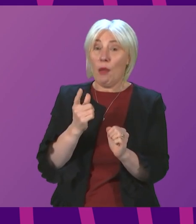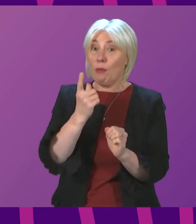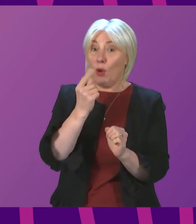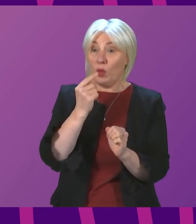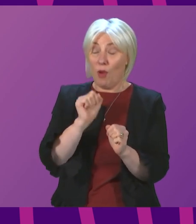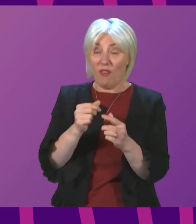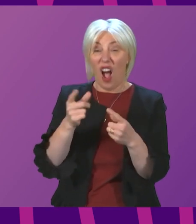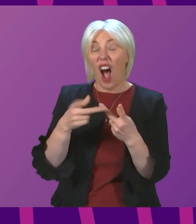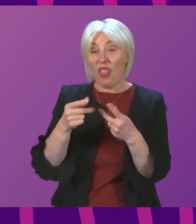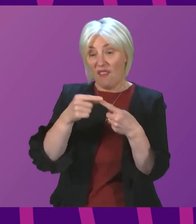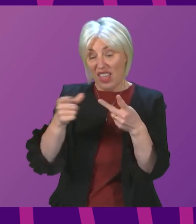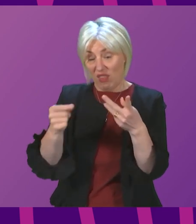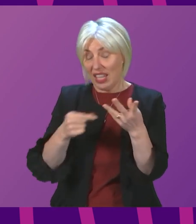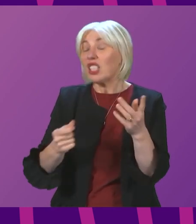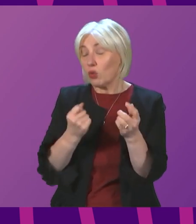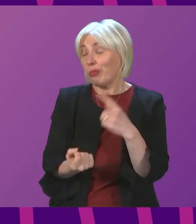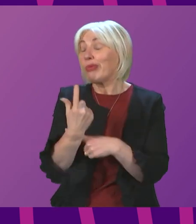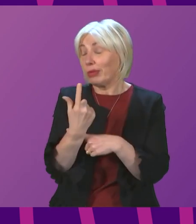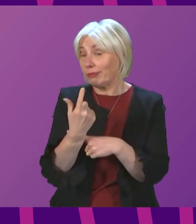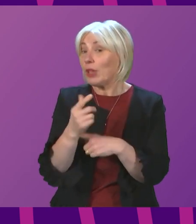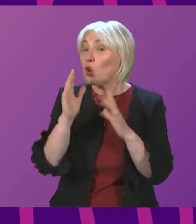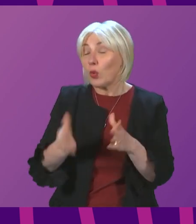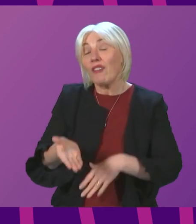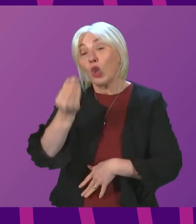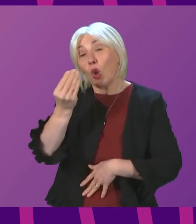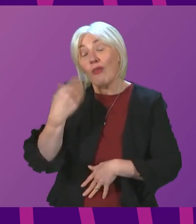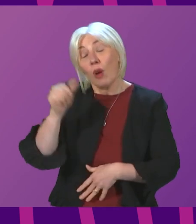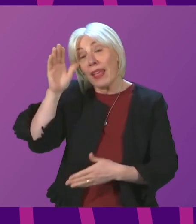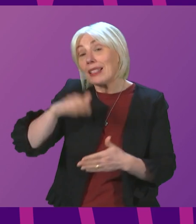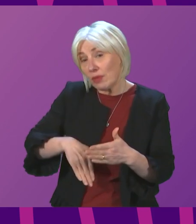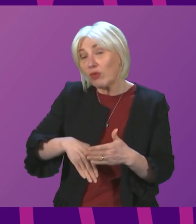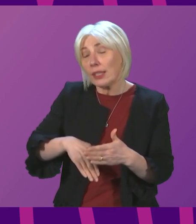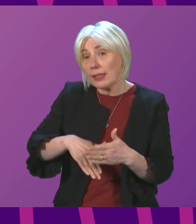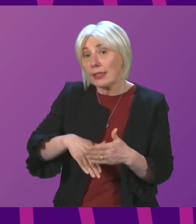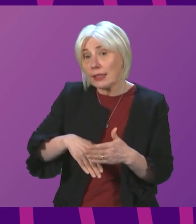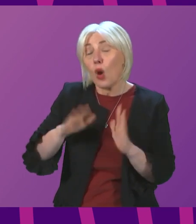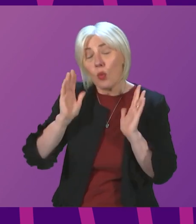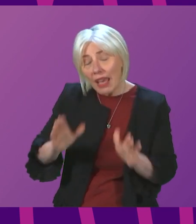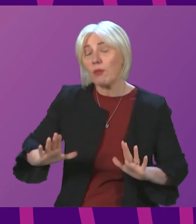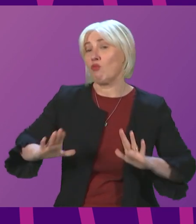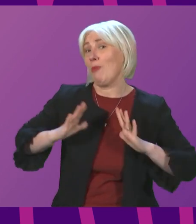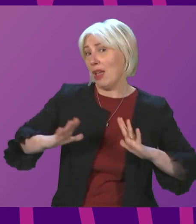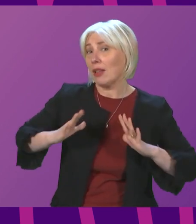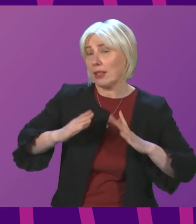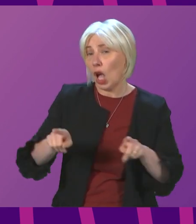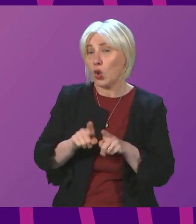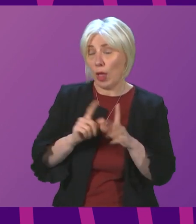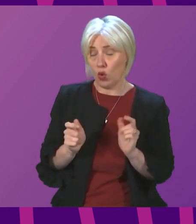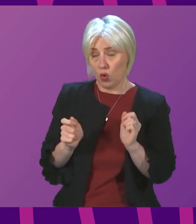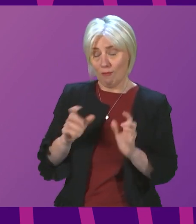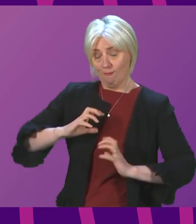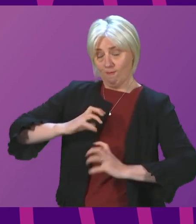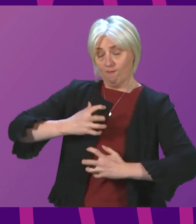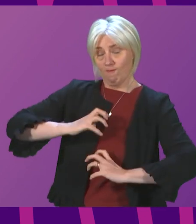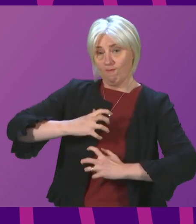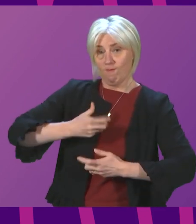It is clear, therefore, that we must continue to learn from experience and we must be prepared to adapt to a